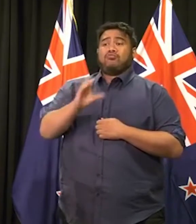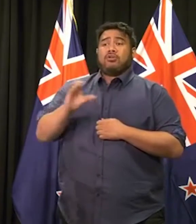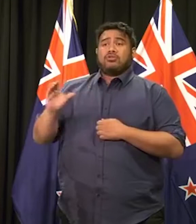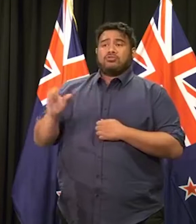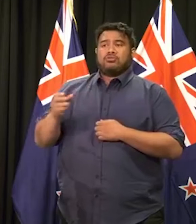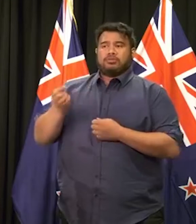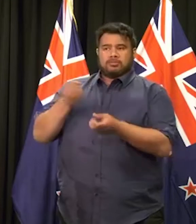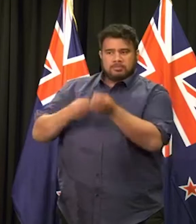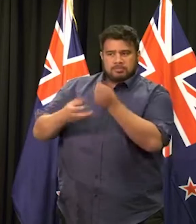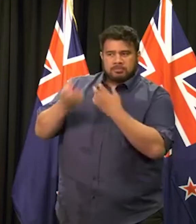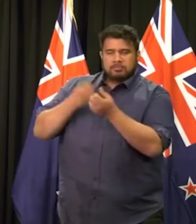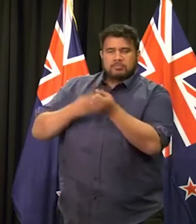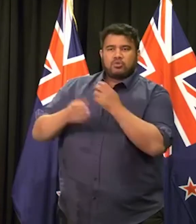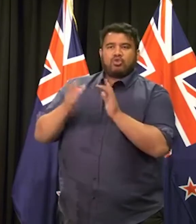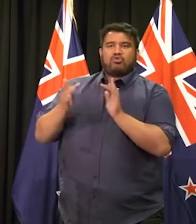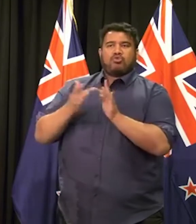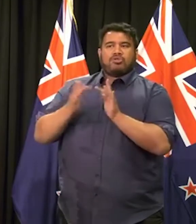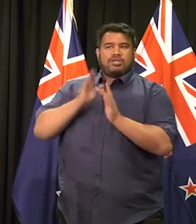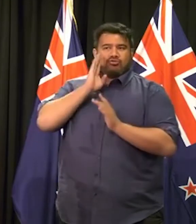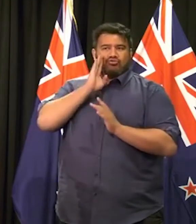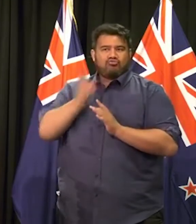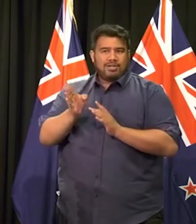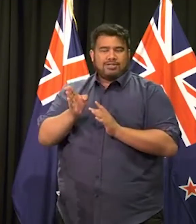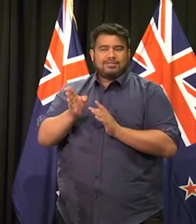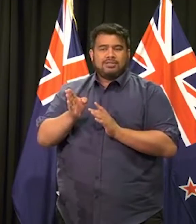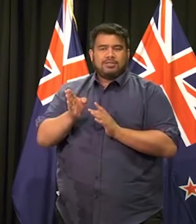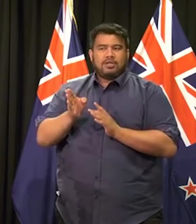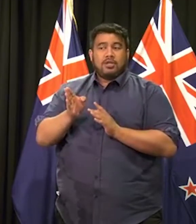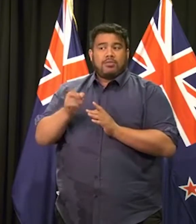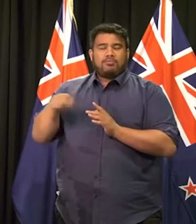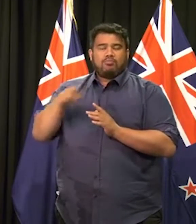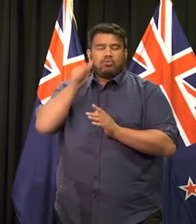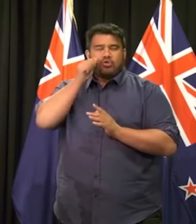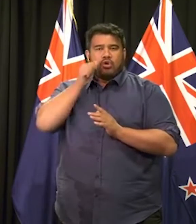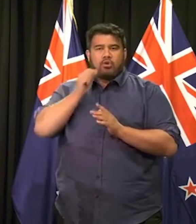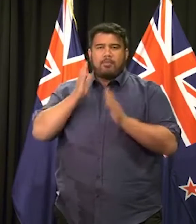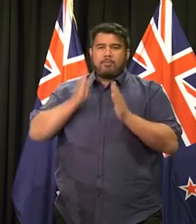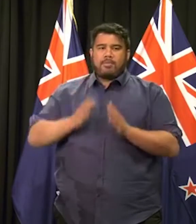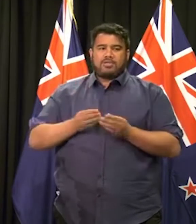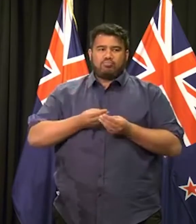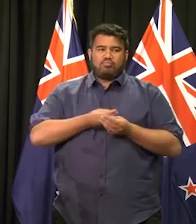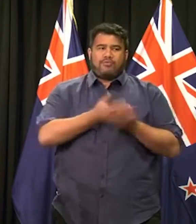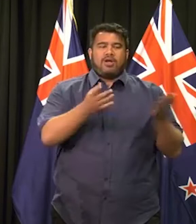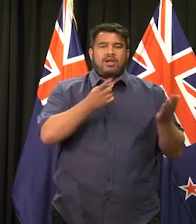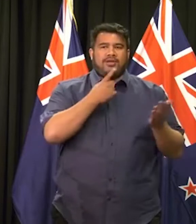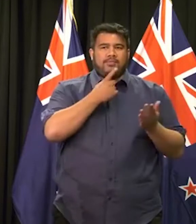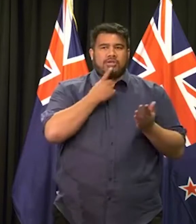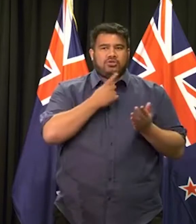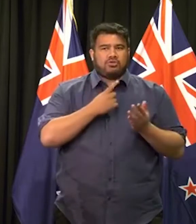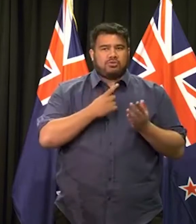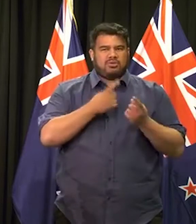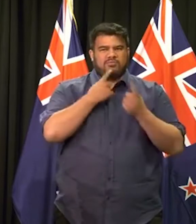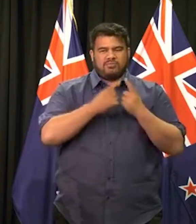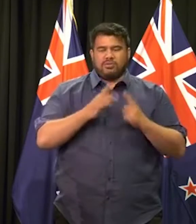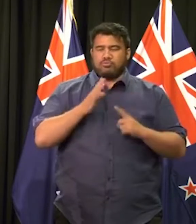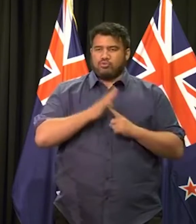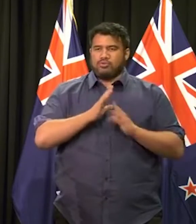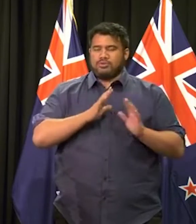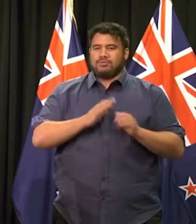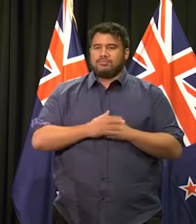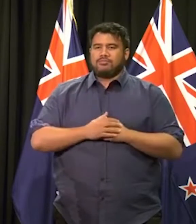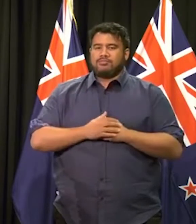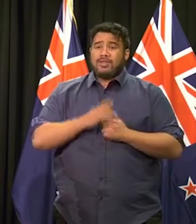as much information as we can is incredibly important. But I also know the receipt of that provisional